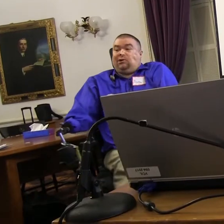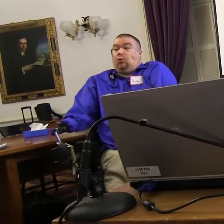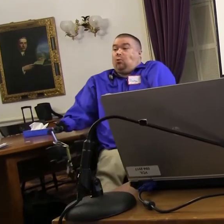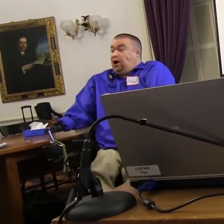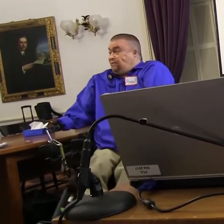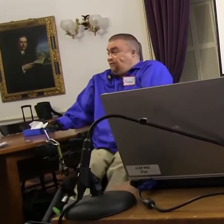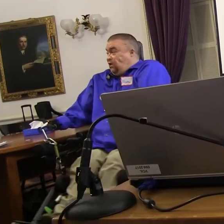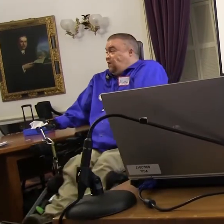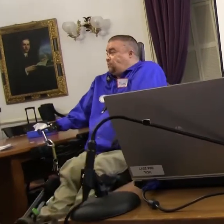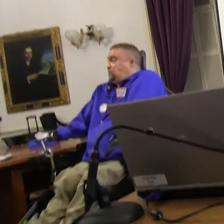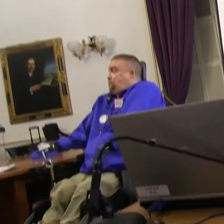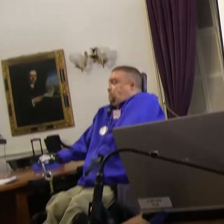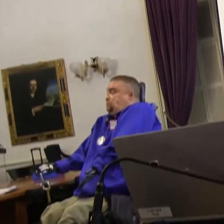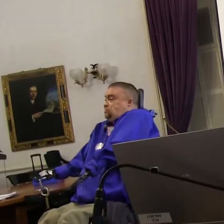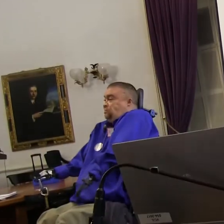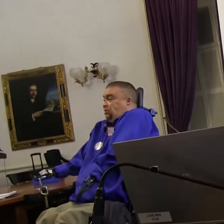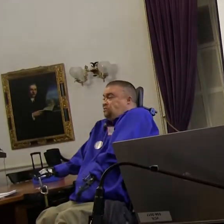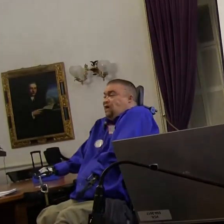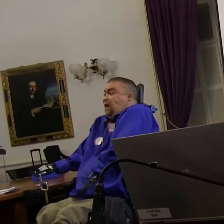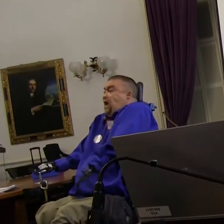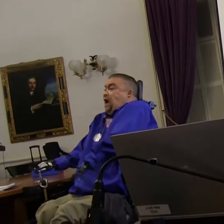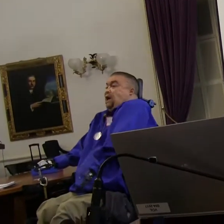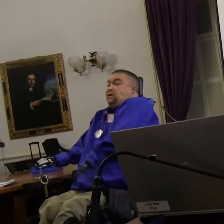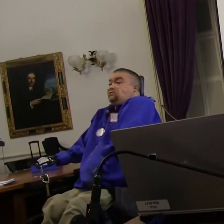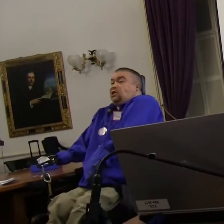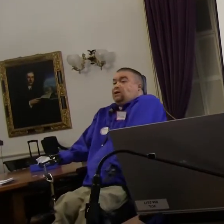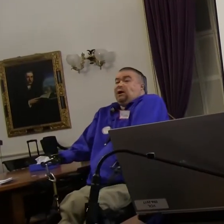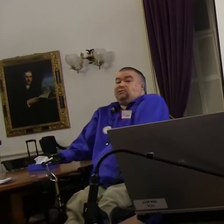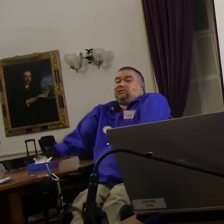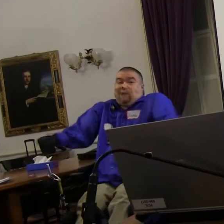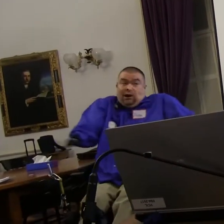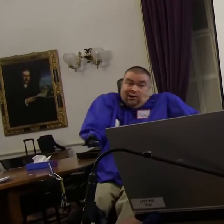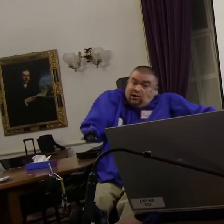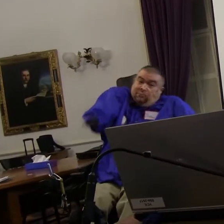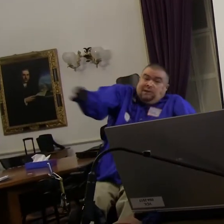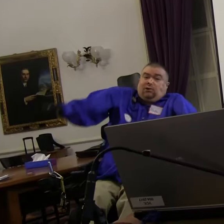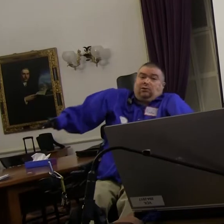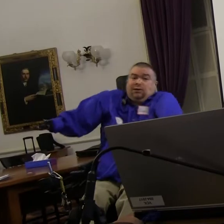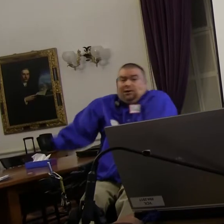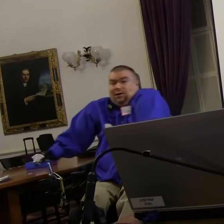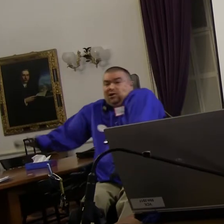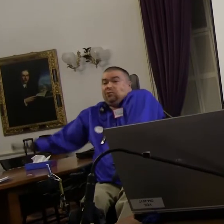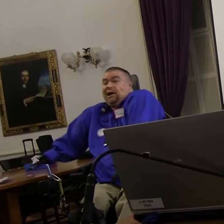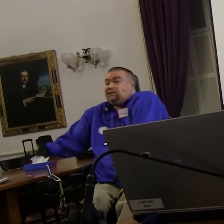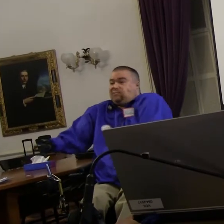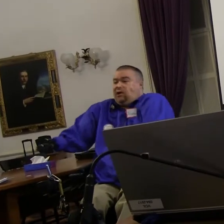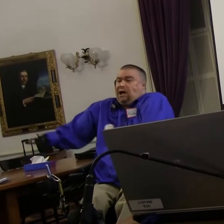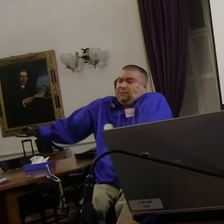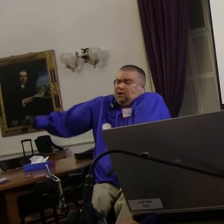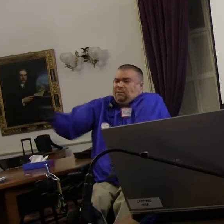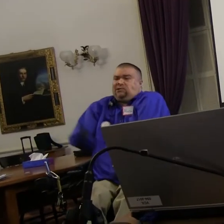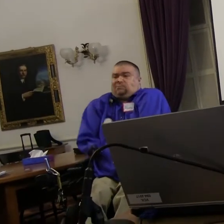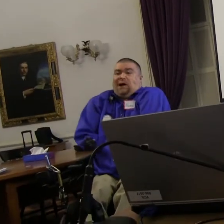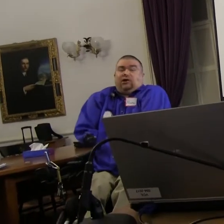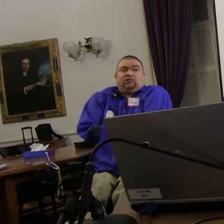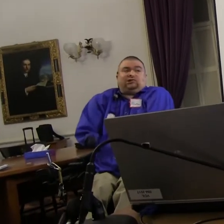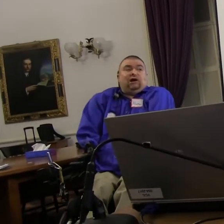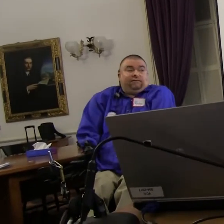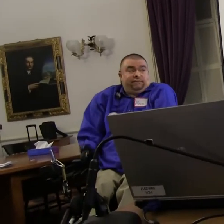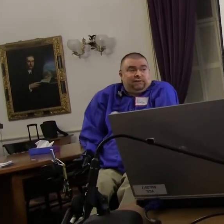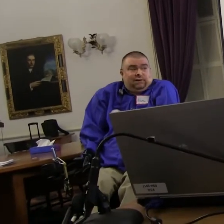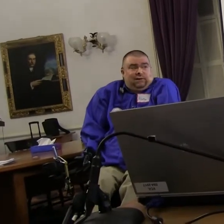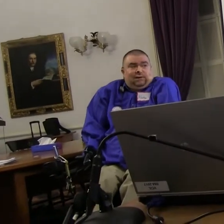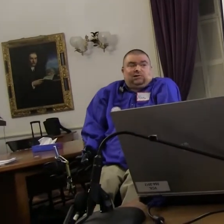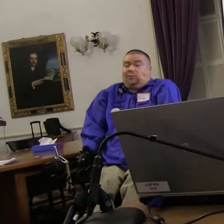word that we don't want very often within people with disabilities. I'm not talking about inspiring other people. You might inspire. I'm talking about inspiring